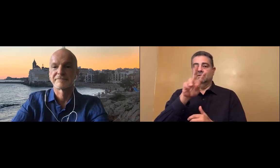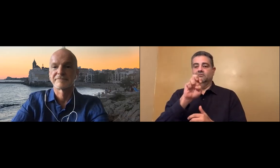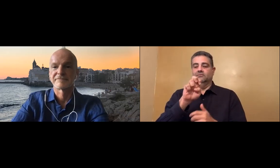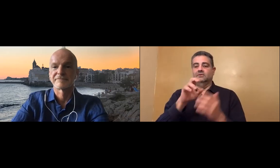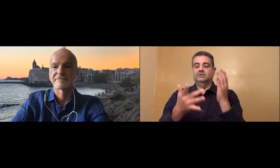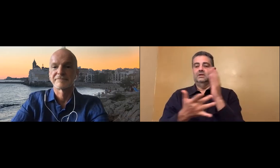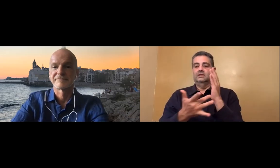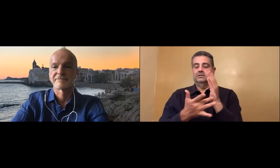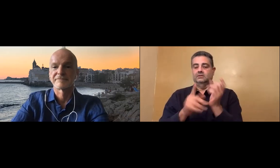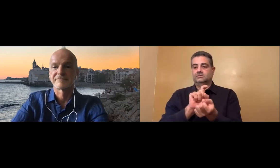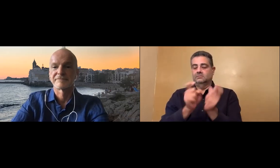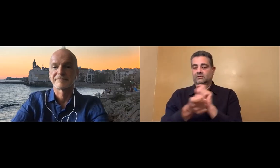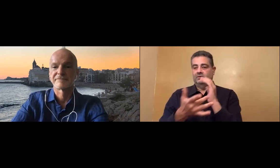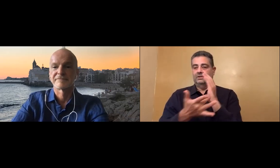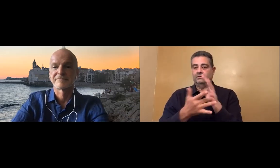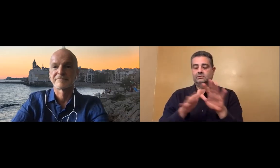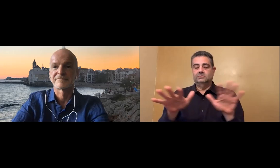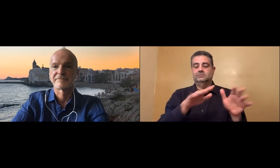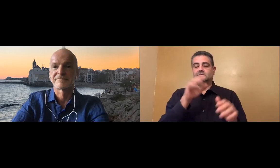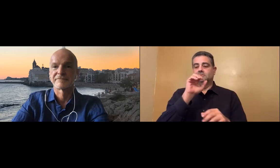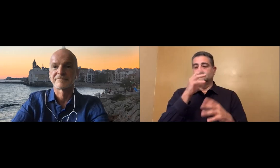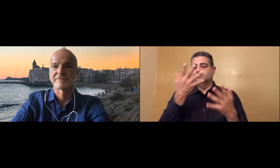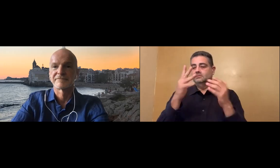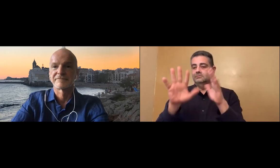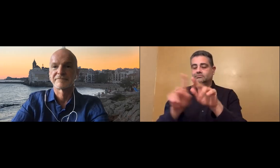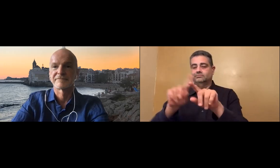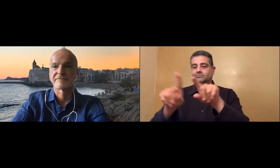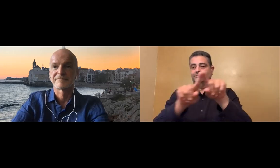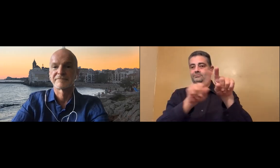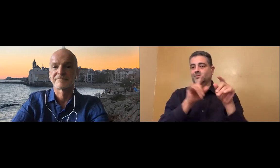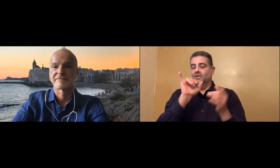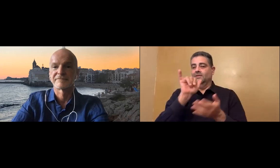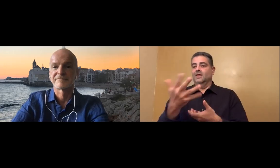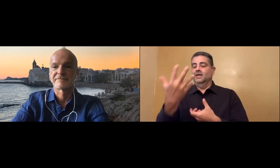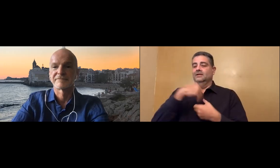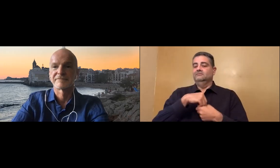adaptive technology that might serve their needs best.